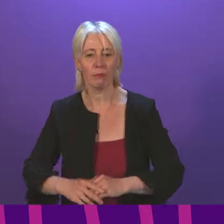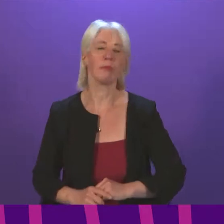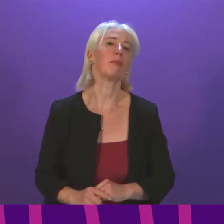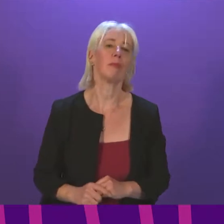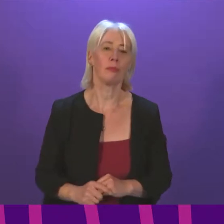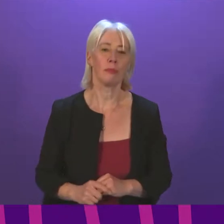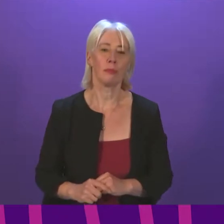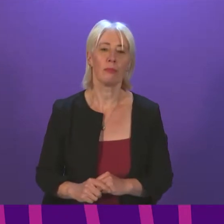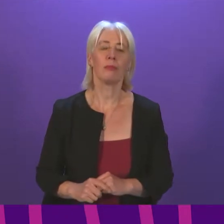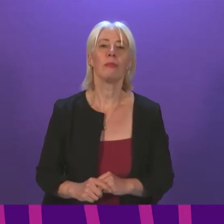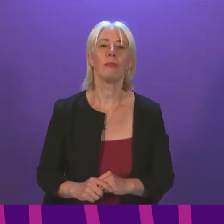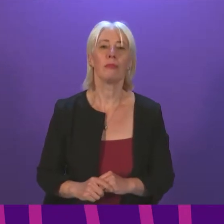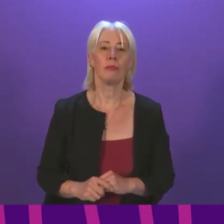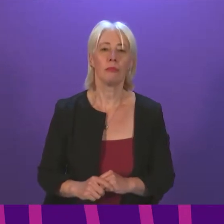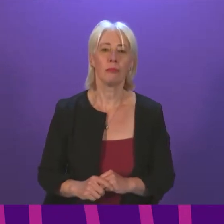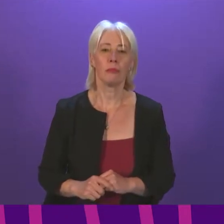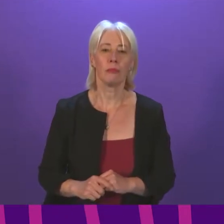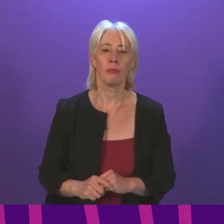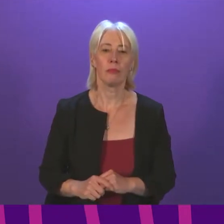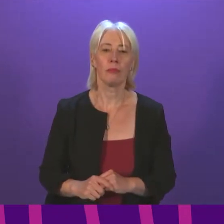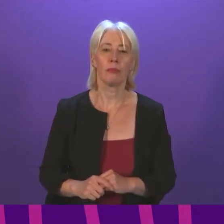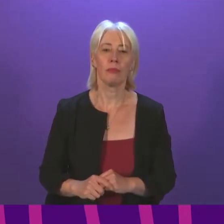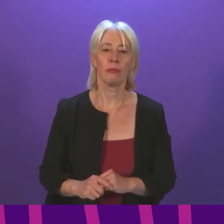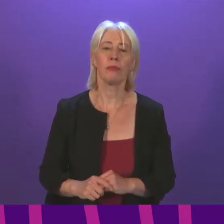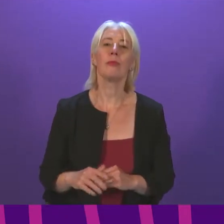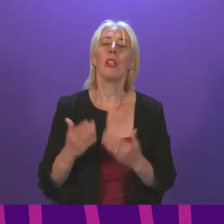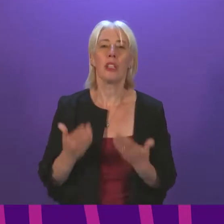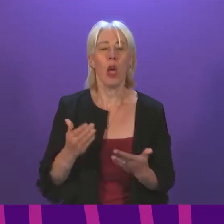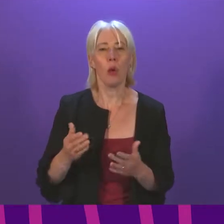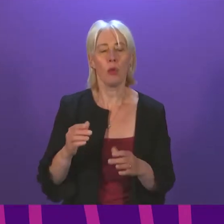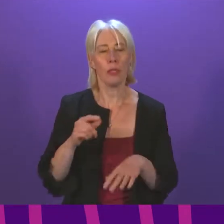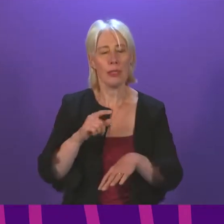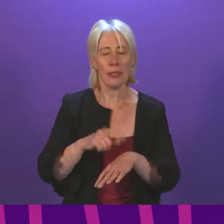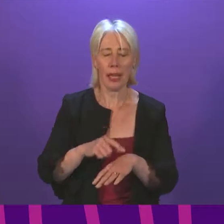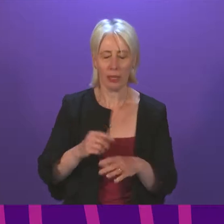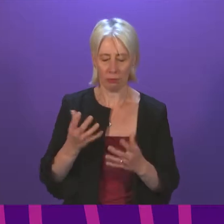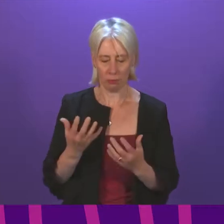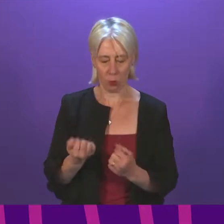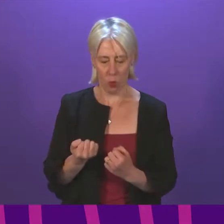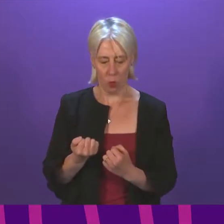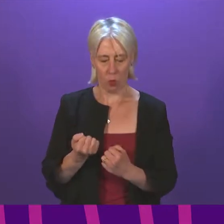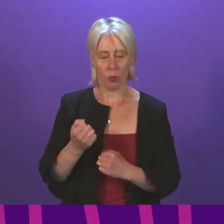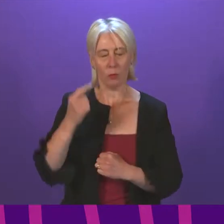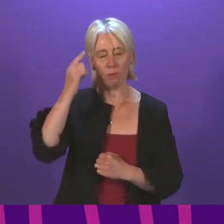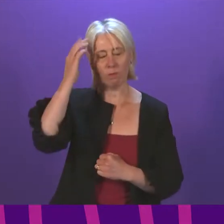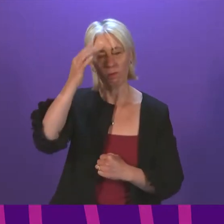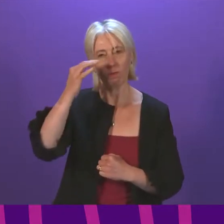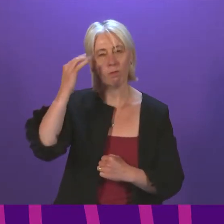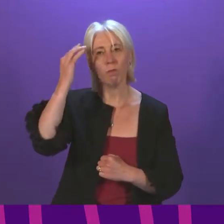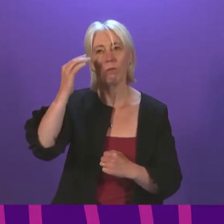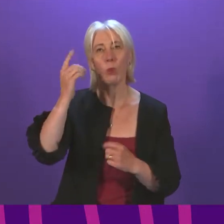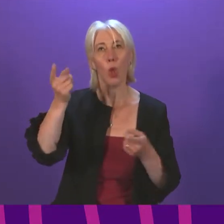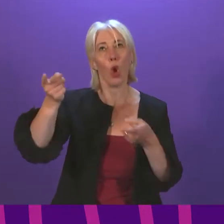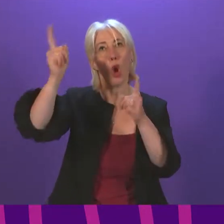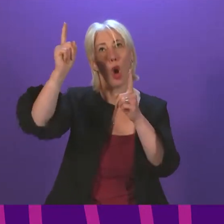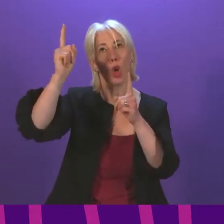Let us take a moment to go, a moment to be still in the presence of God, a moment to reflect